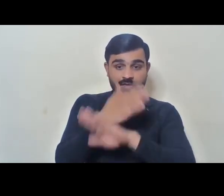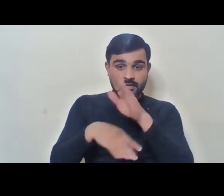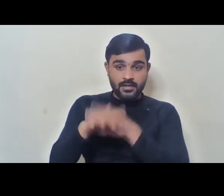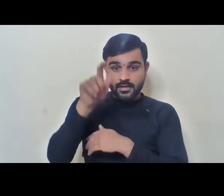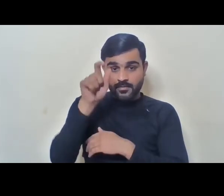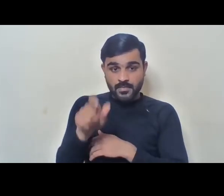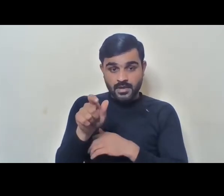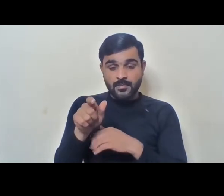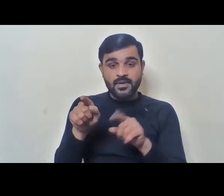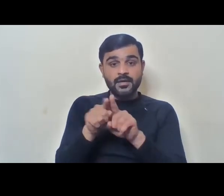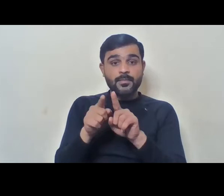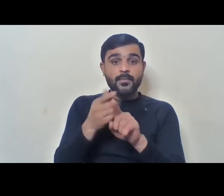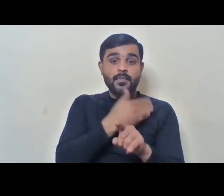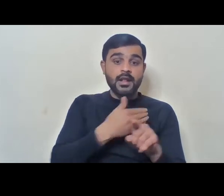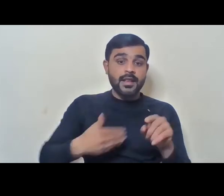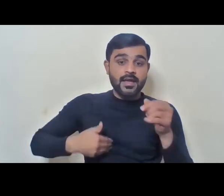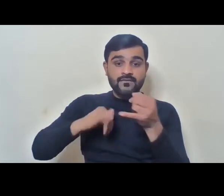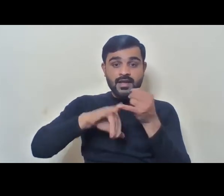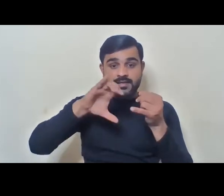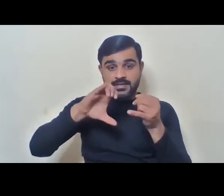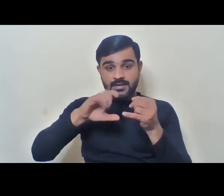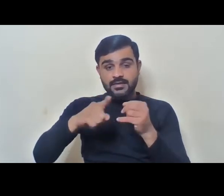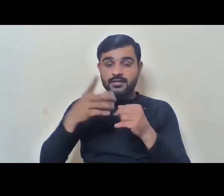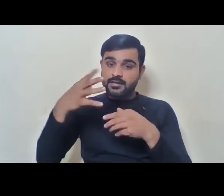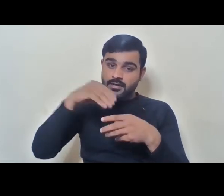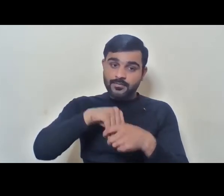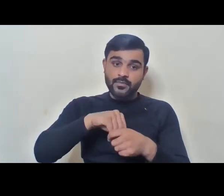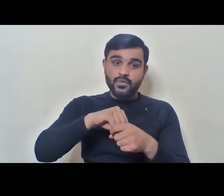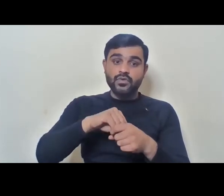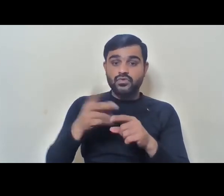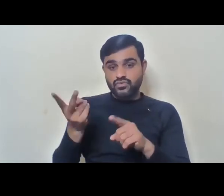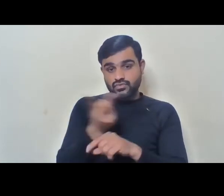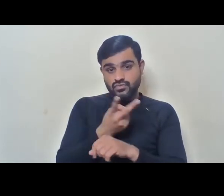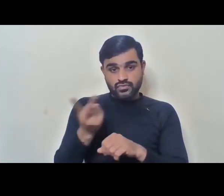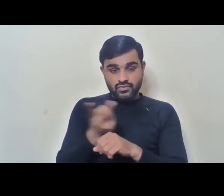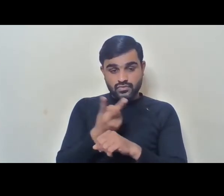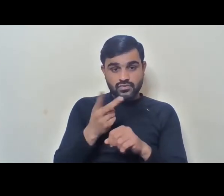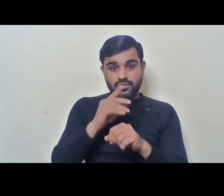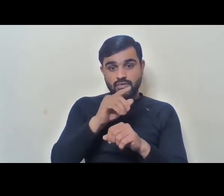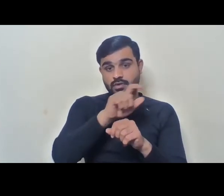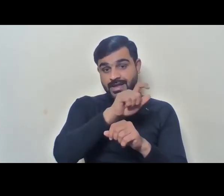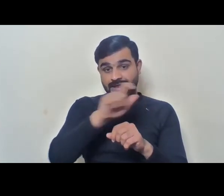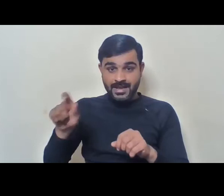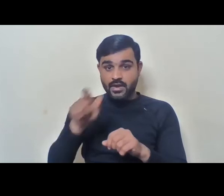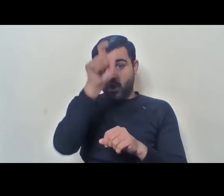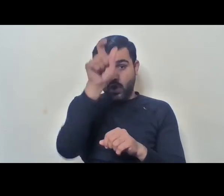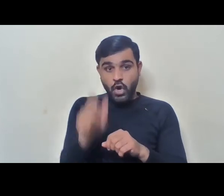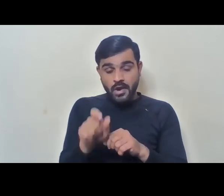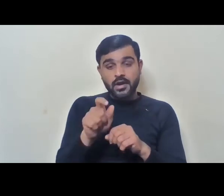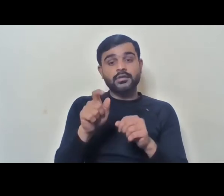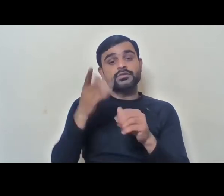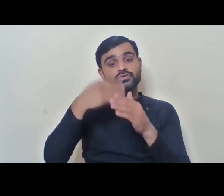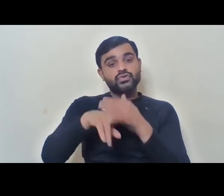person from SC category, you will come under both horizontal of disability and